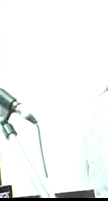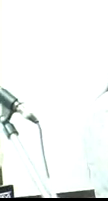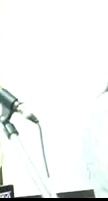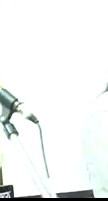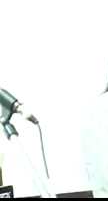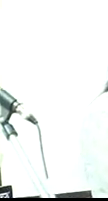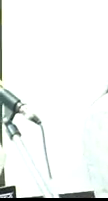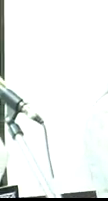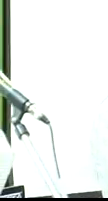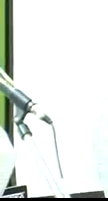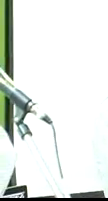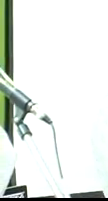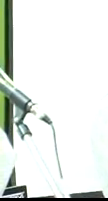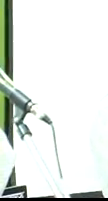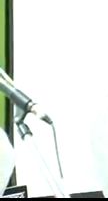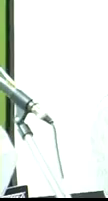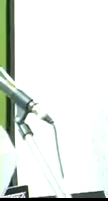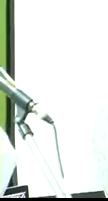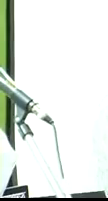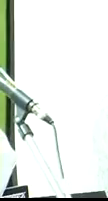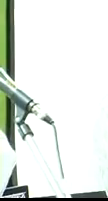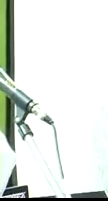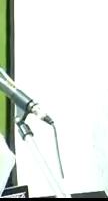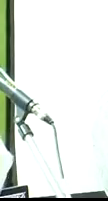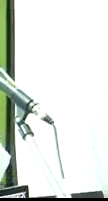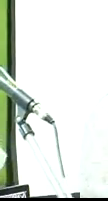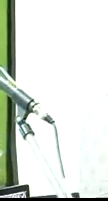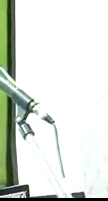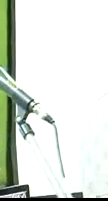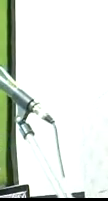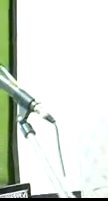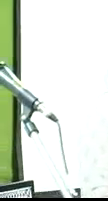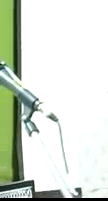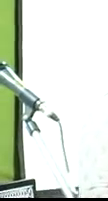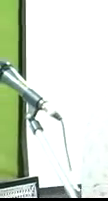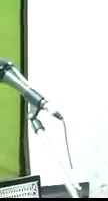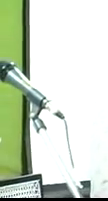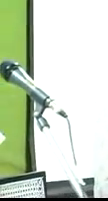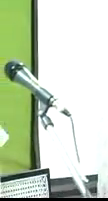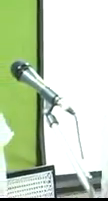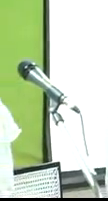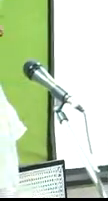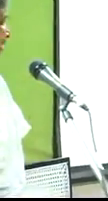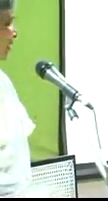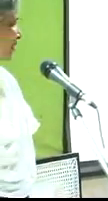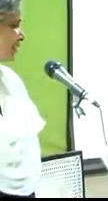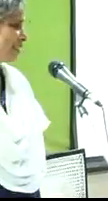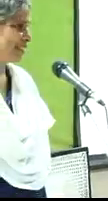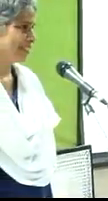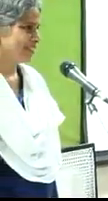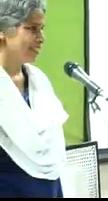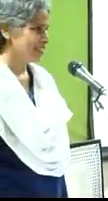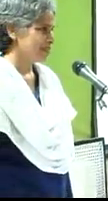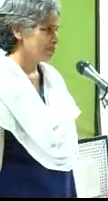Mining is lot less.